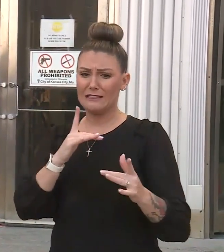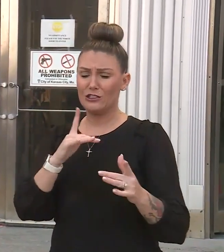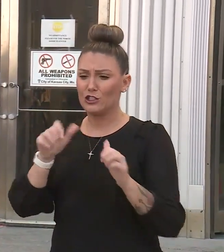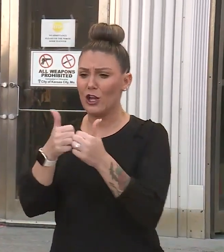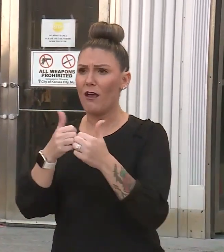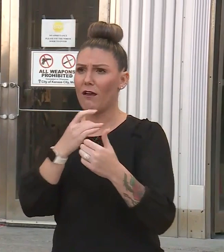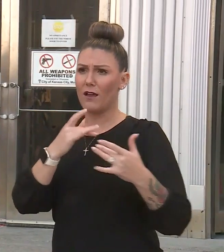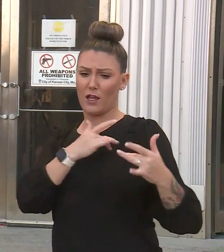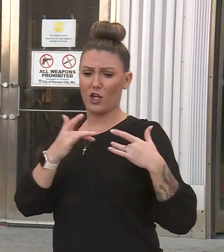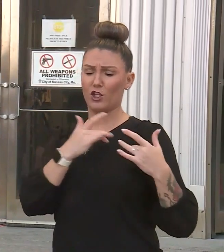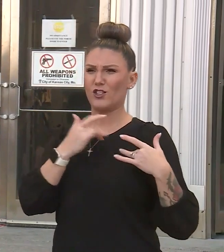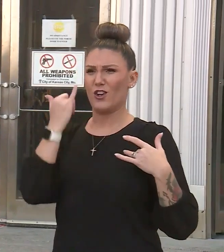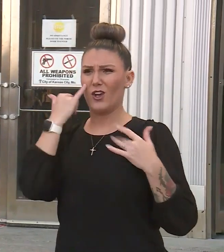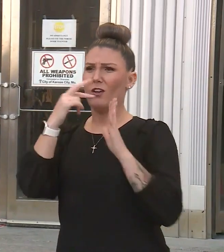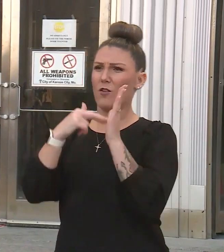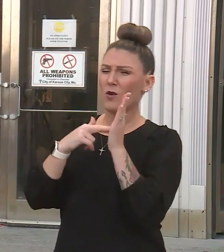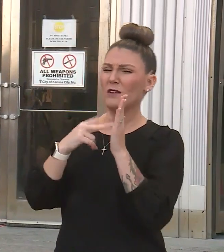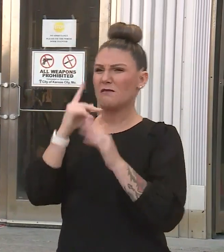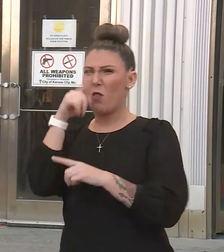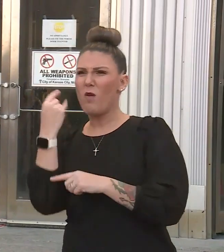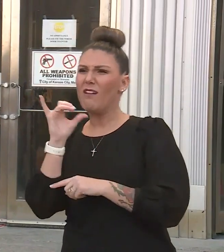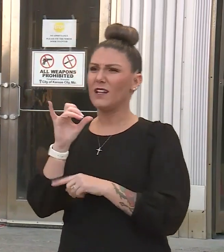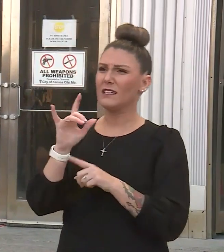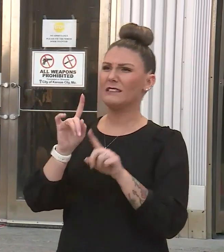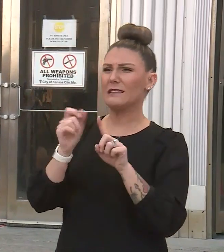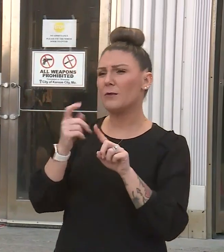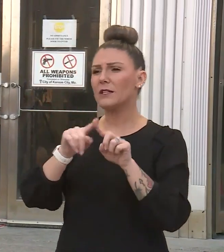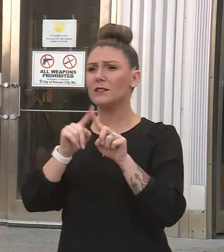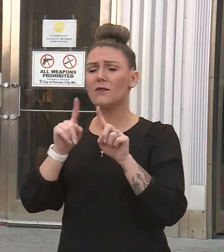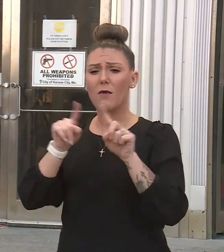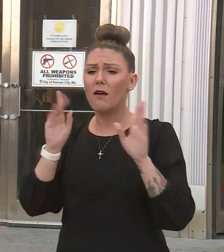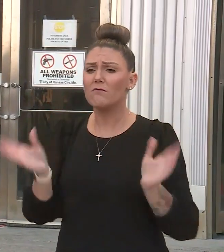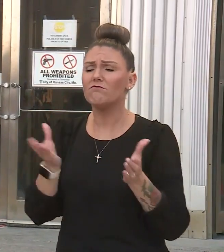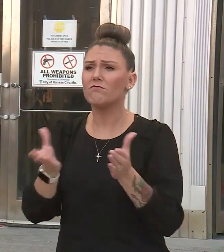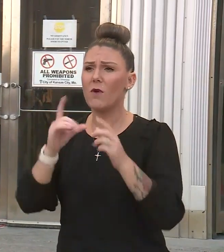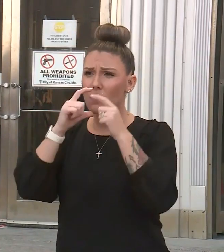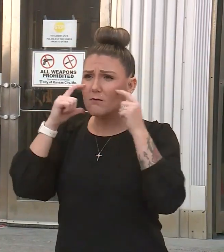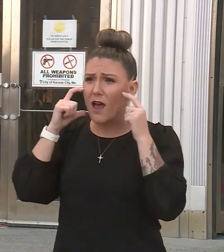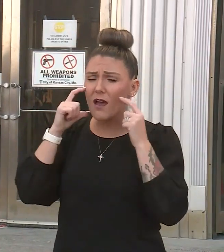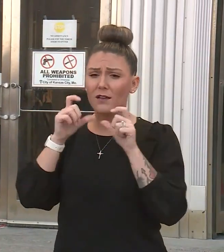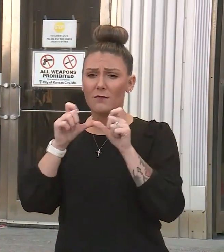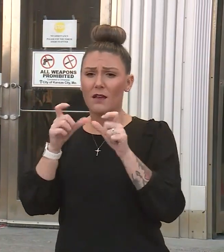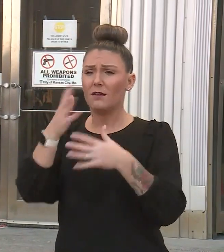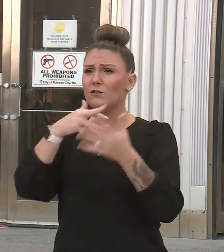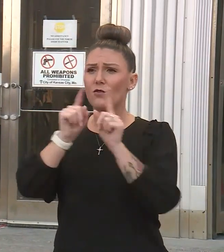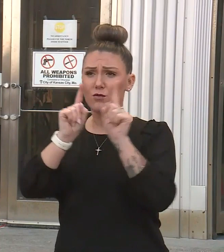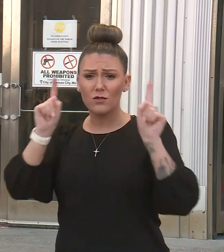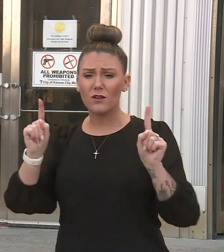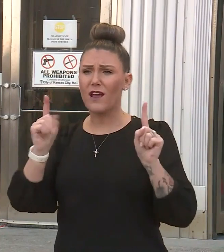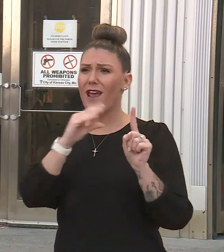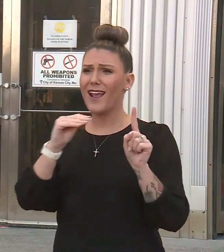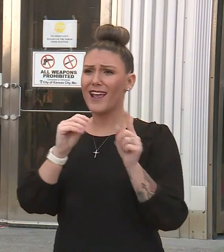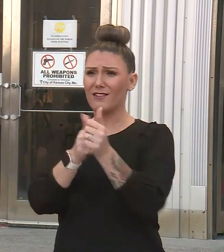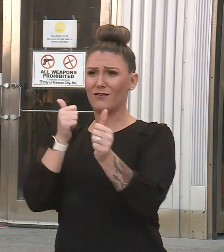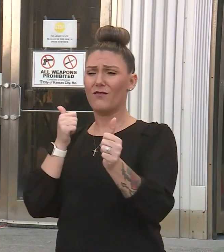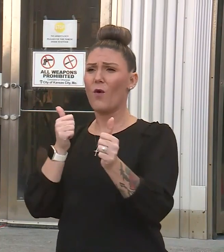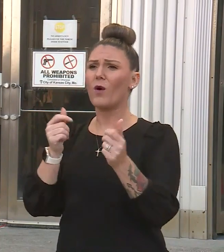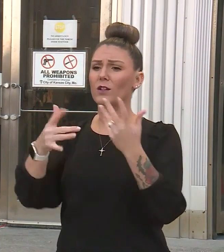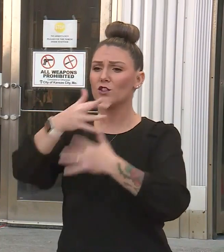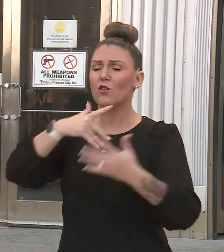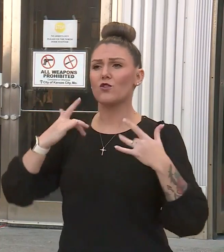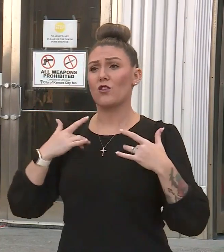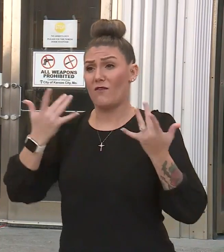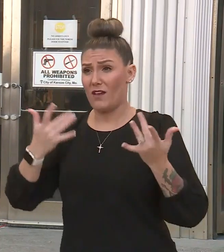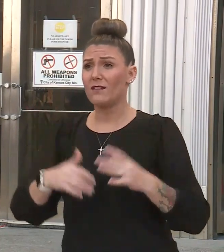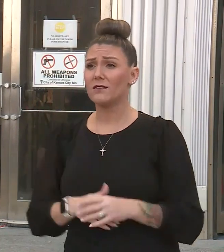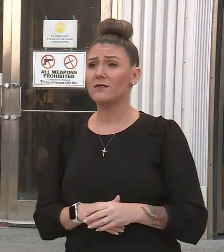even if our rules may look a little different. We encourage all of you to wear masks, maintain social distancing, and refrain from social events.